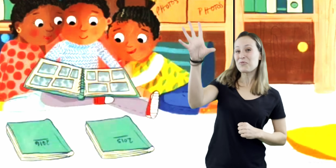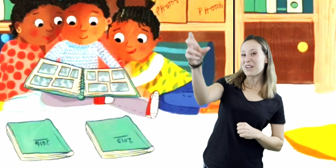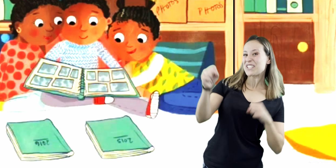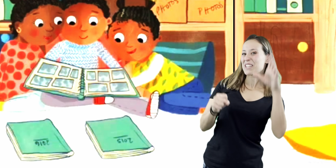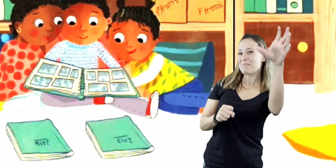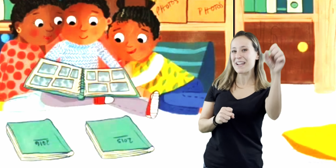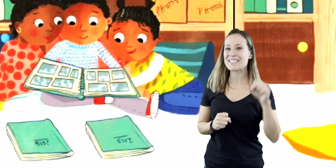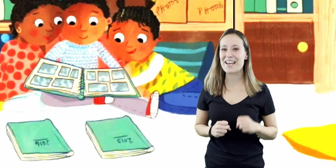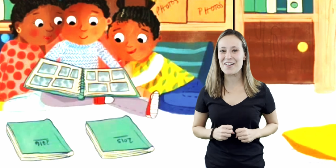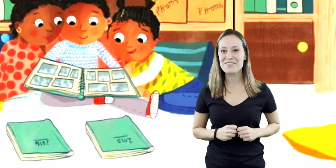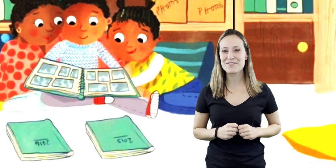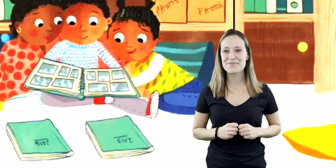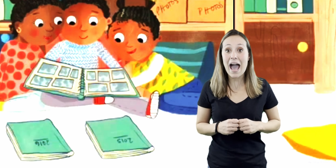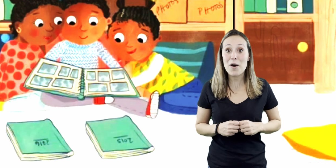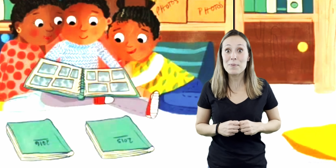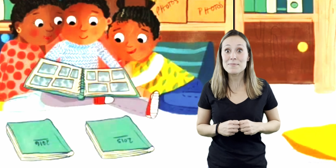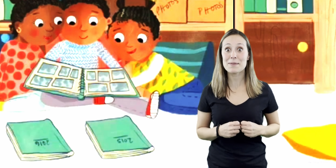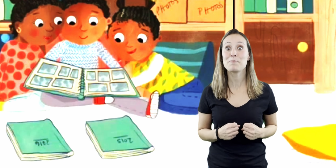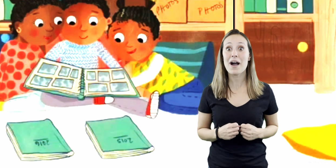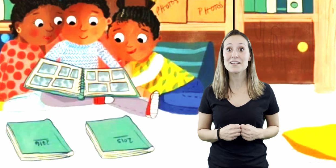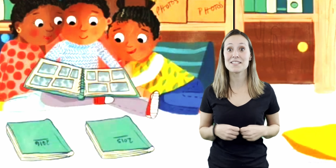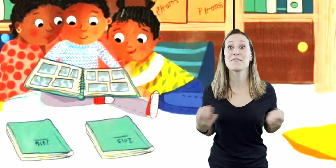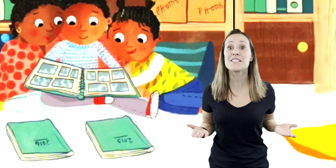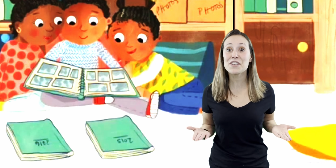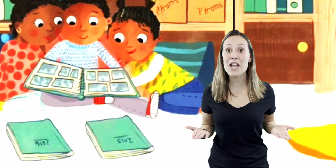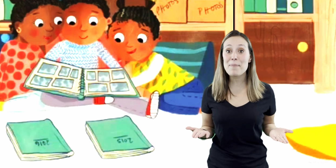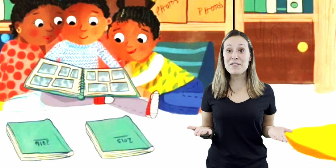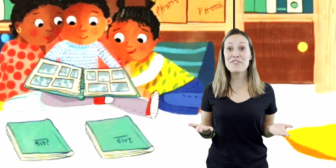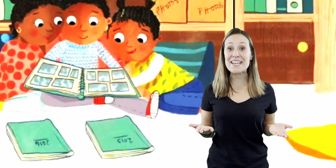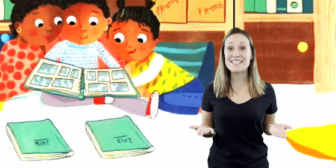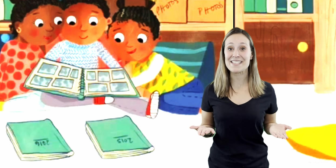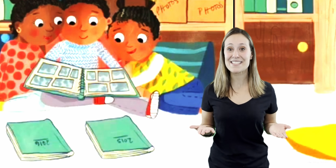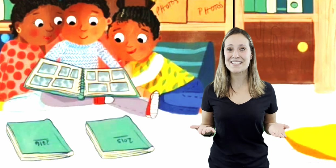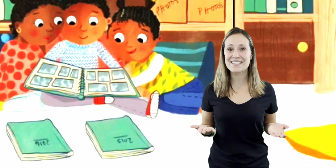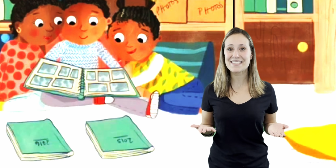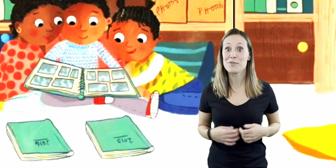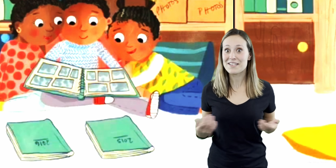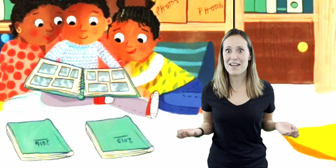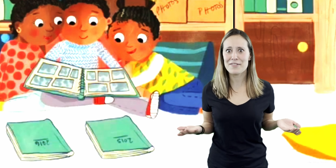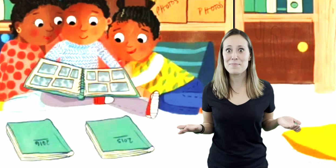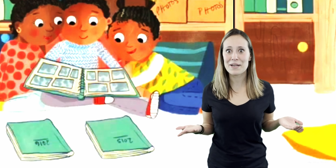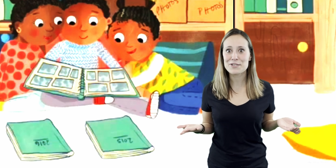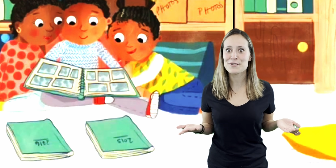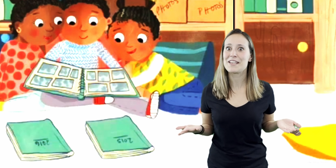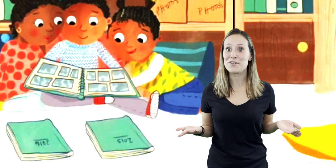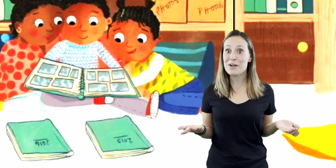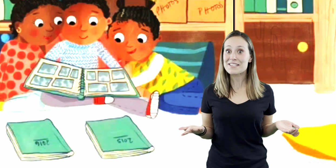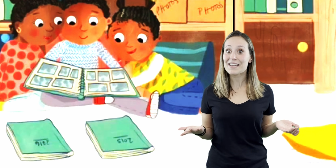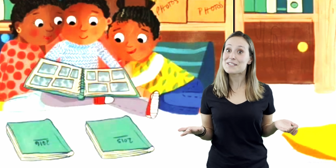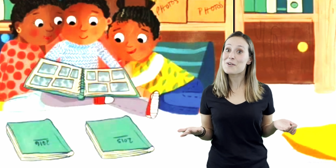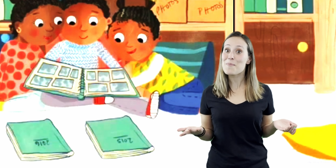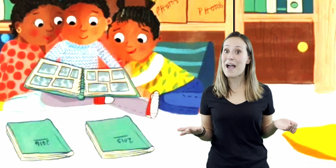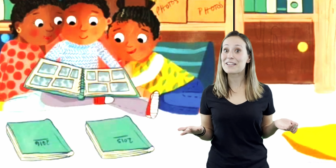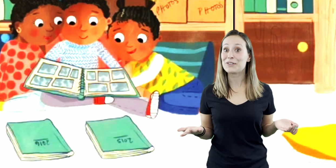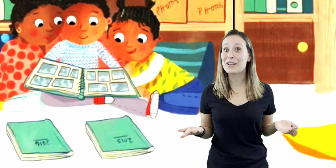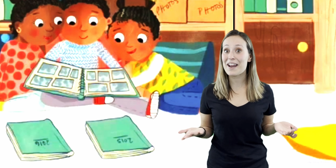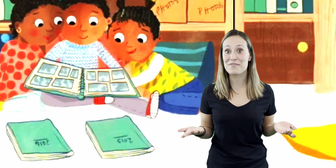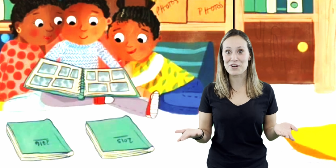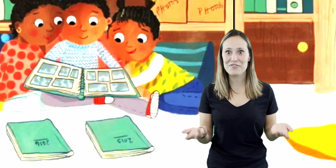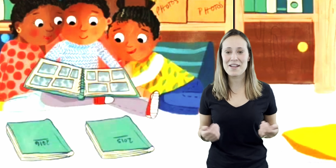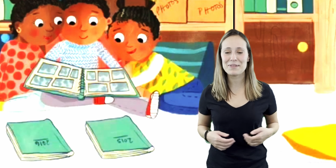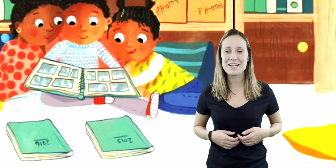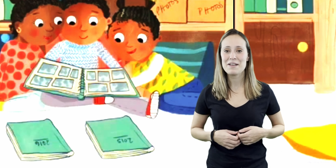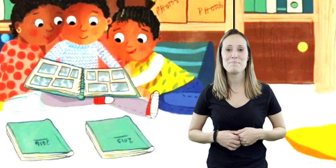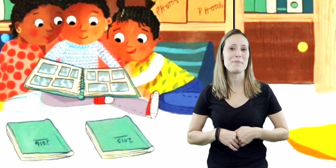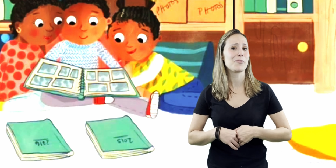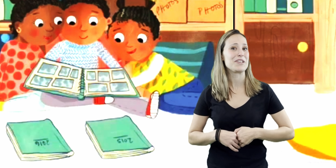toes and reach them myself. Albums and boxes of such happy faces. Do you guys have any pictures that you guys like to go back and look at